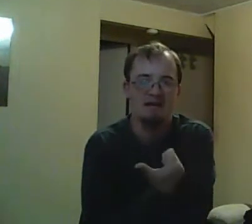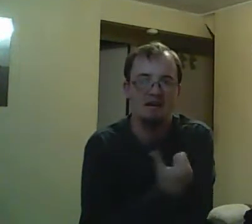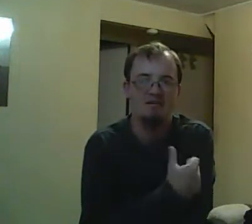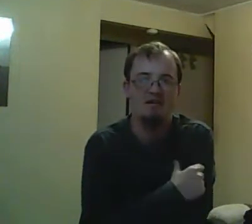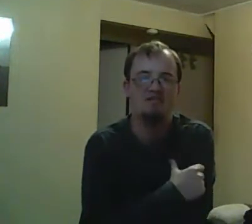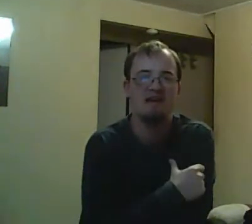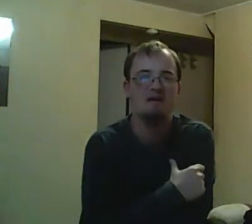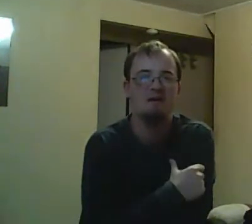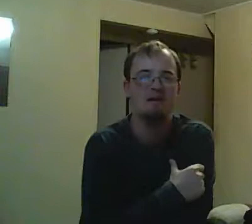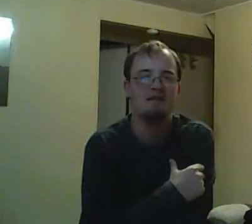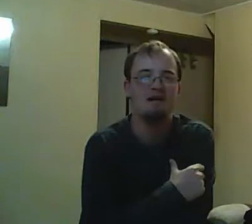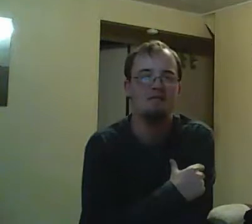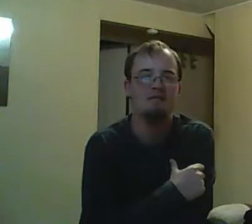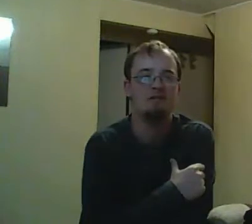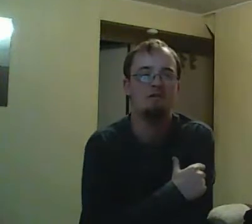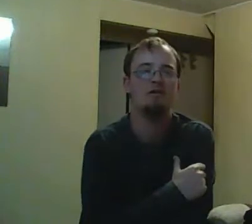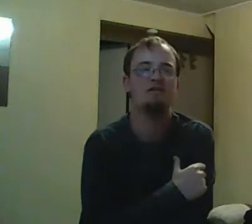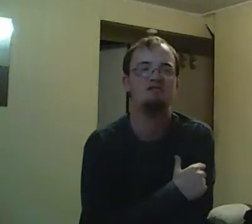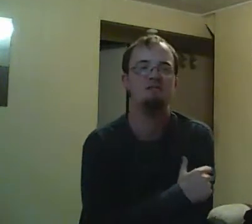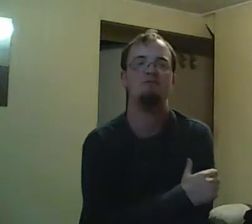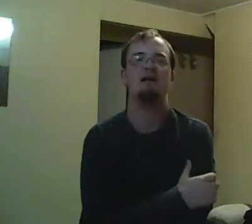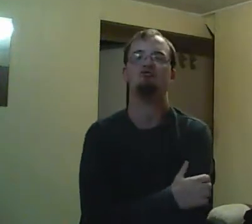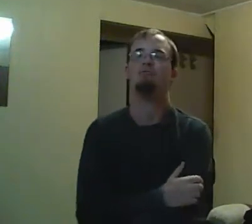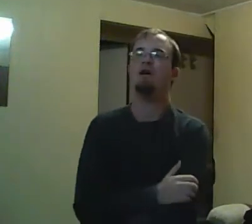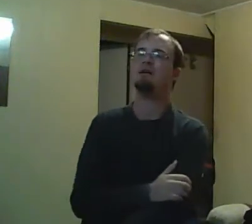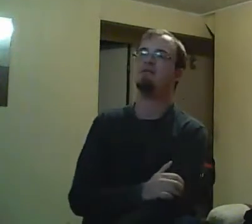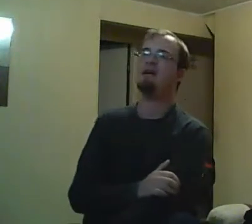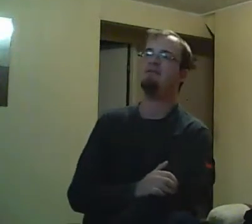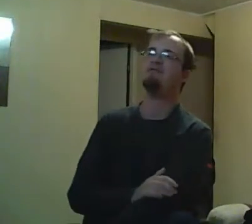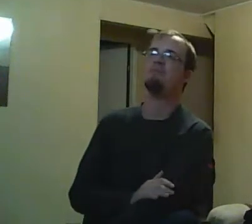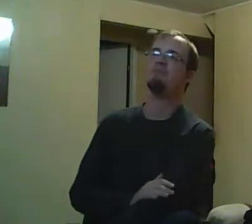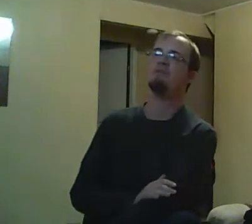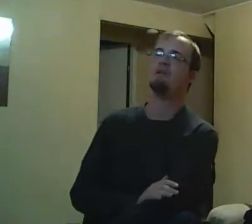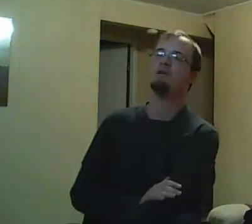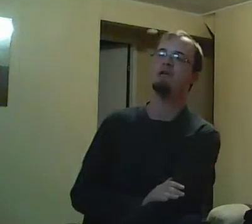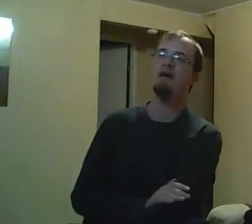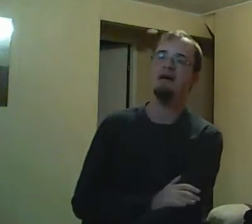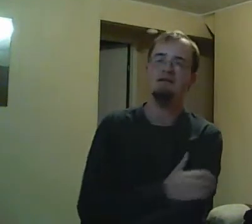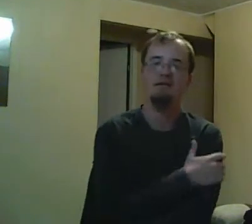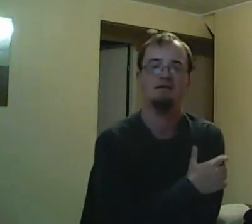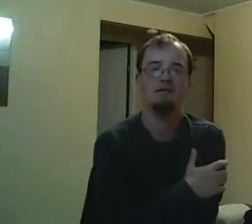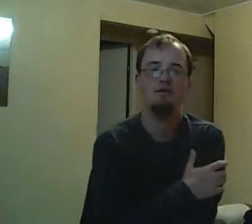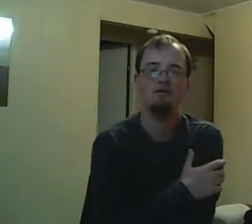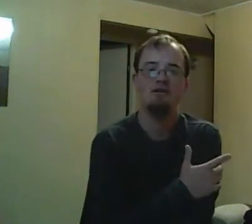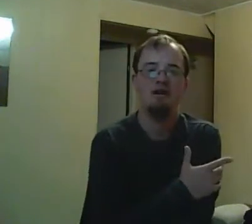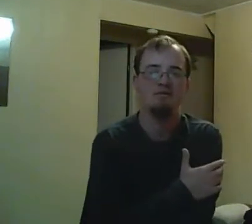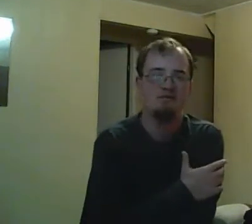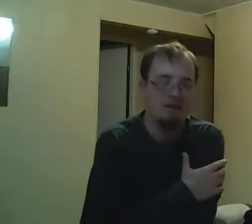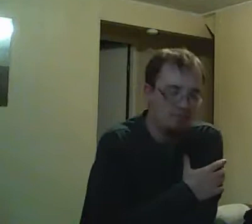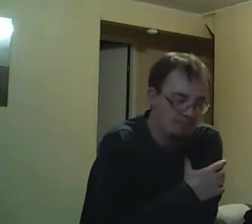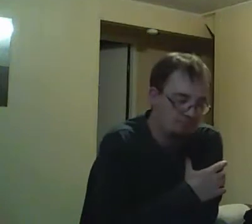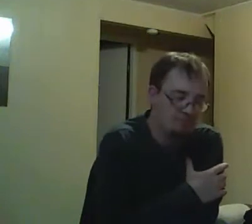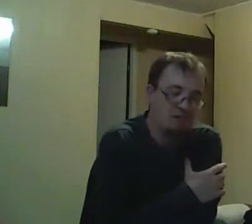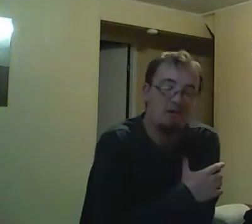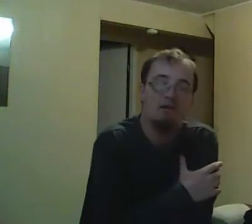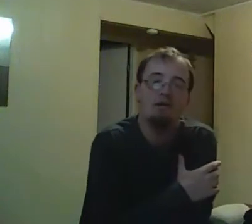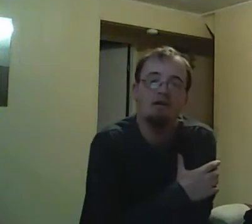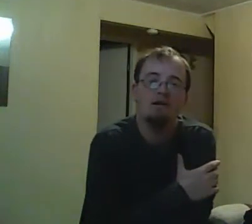and they basically pain and feather him, basically make him part of the tiebreaker round. Spinner, of course, has his doubts because Alex